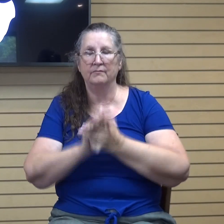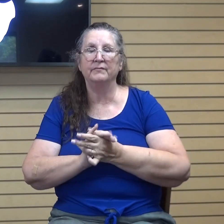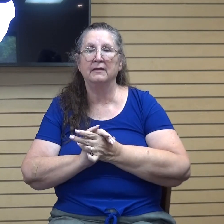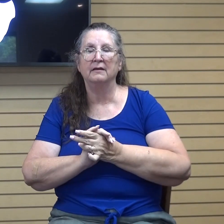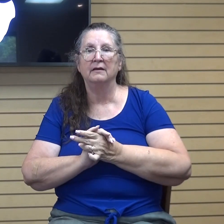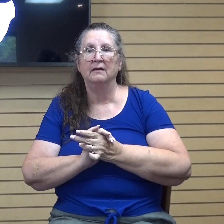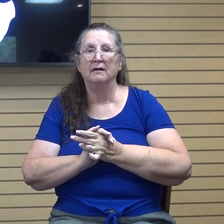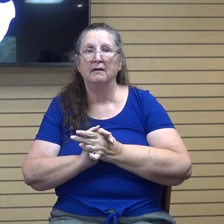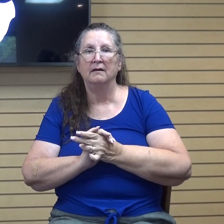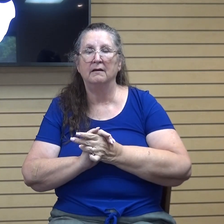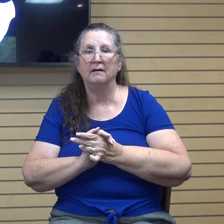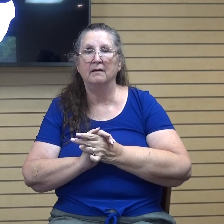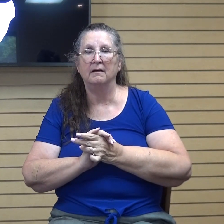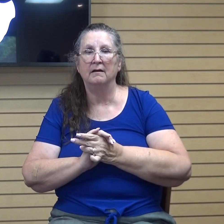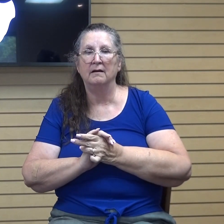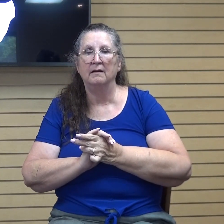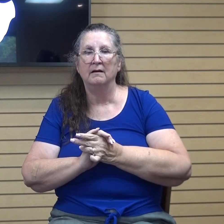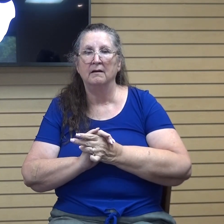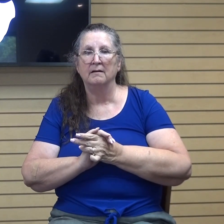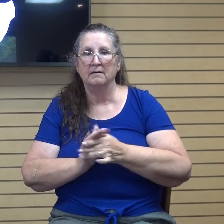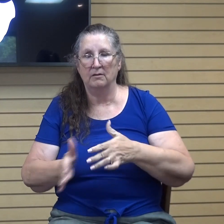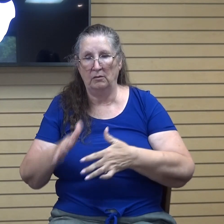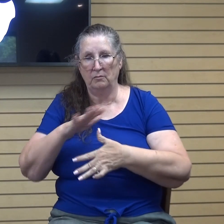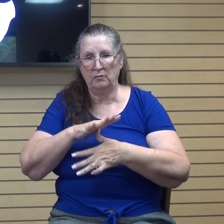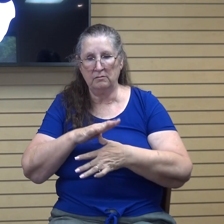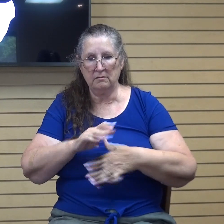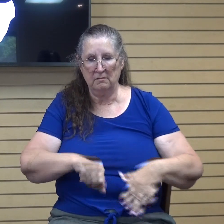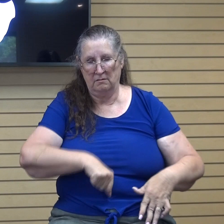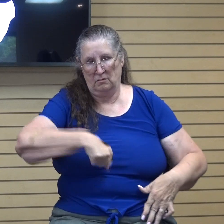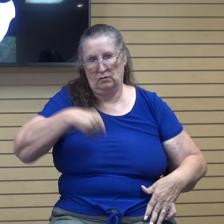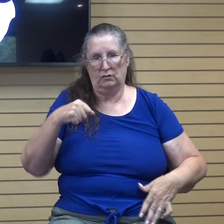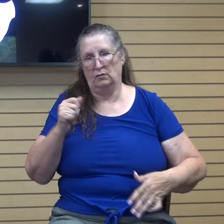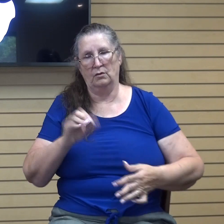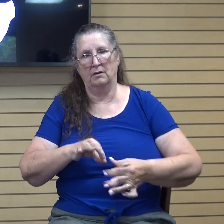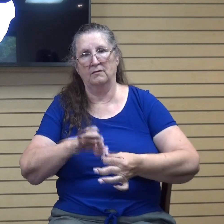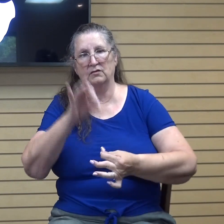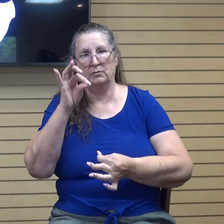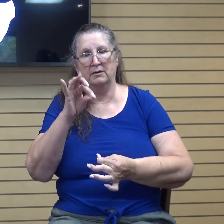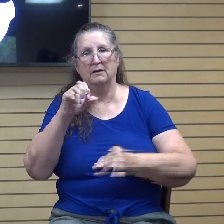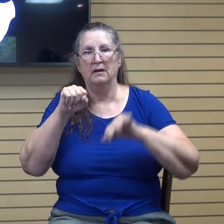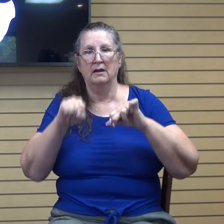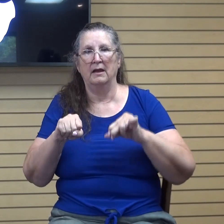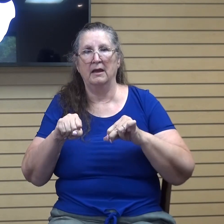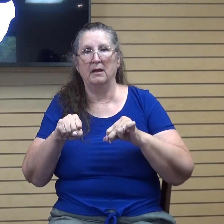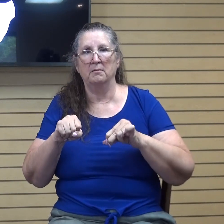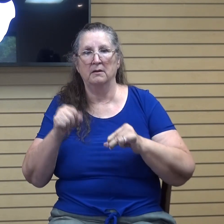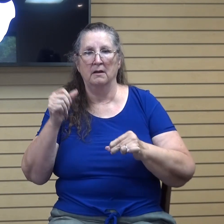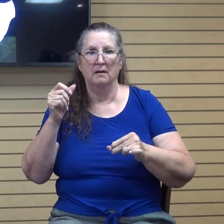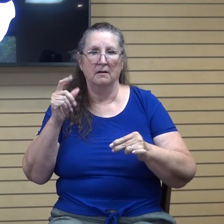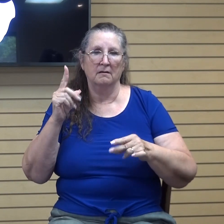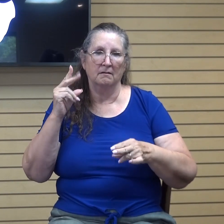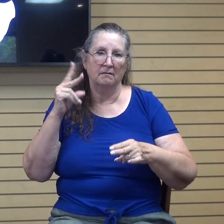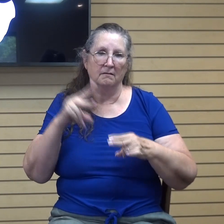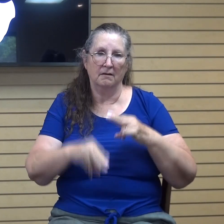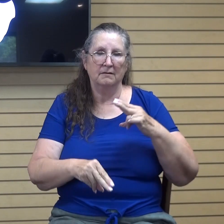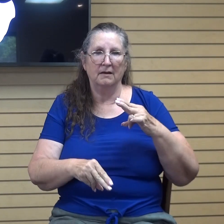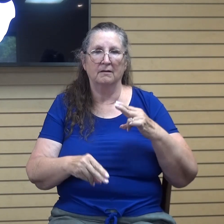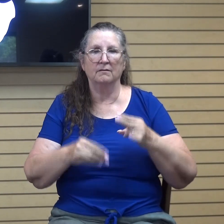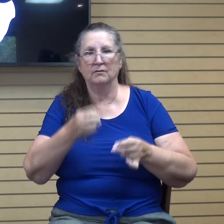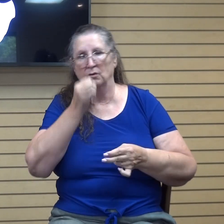up one of the most important things, the sword of the spirit, which is able to cut down the wickedness and go from, instead on the